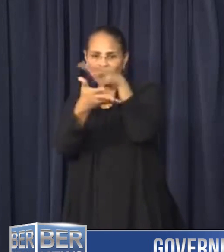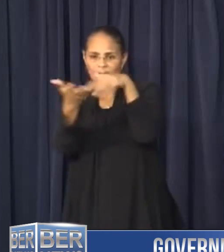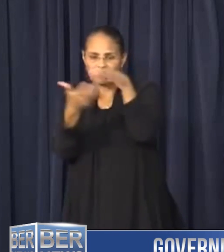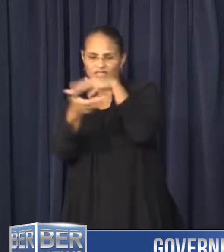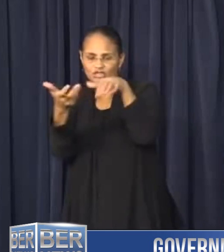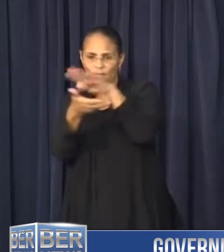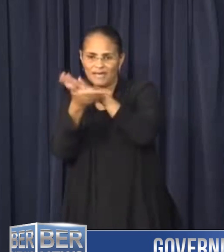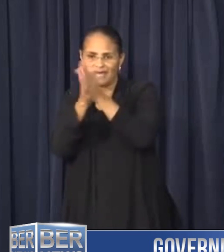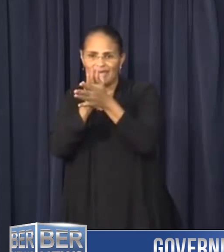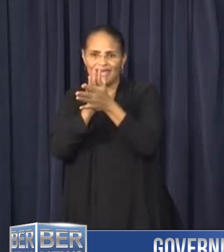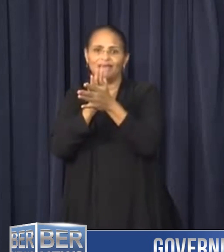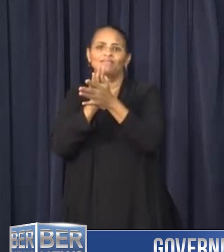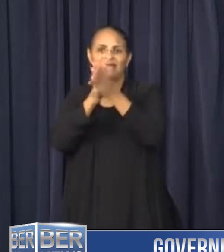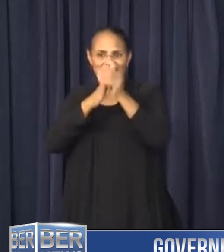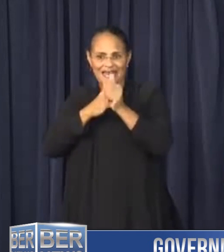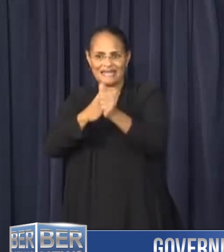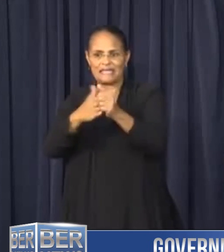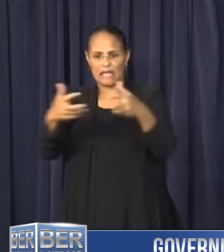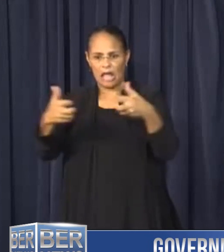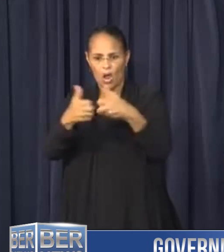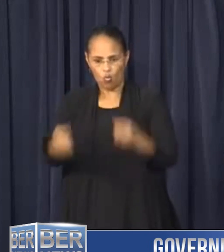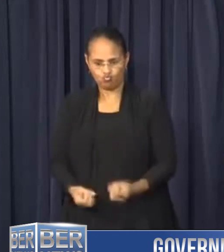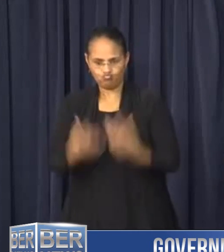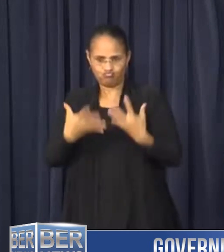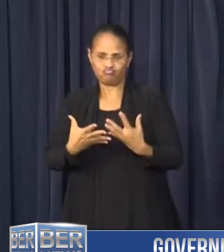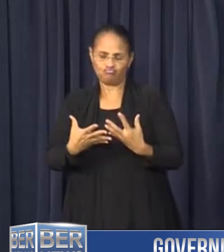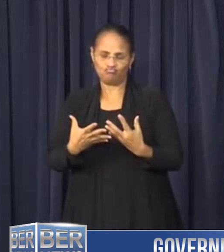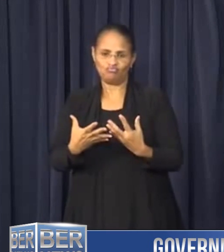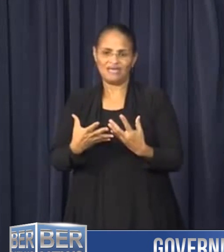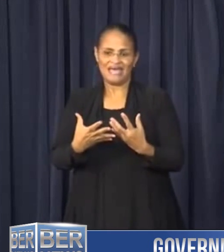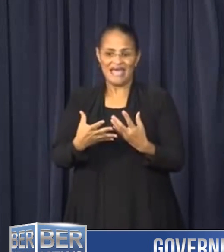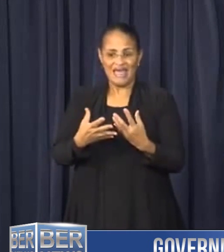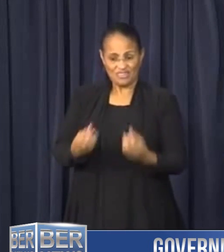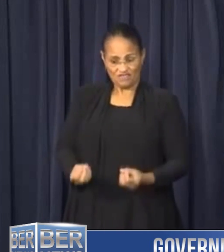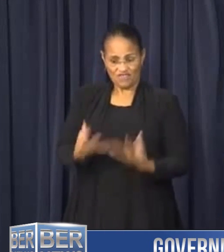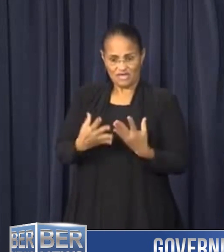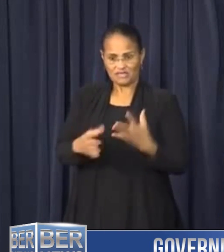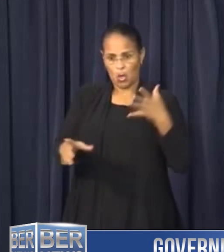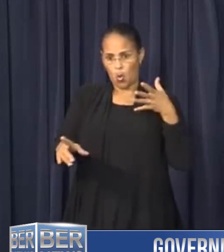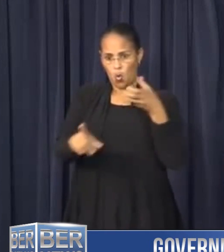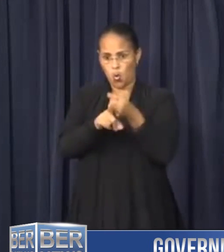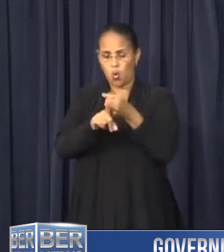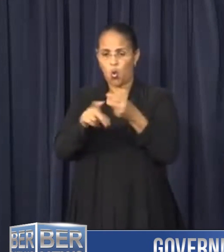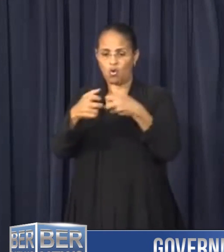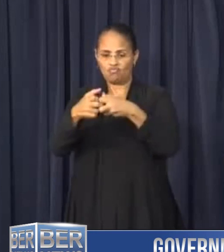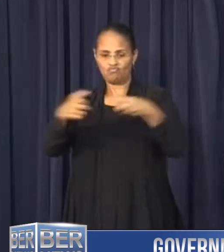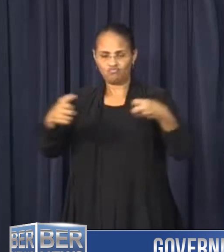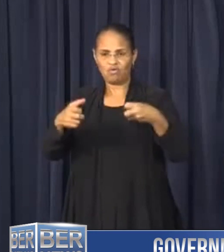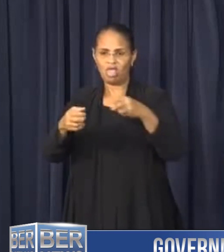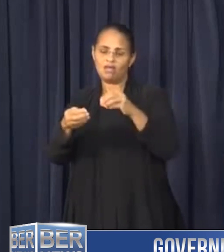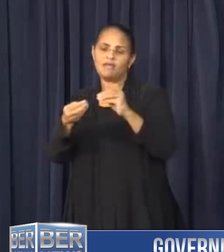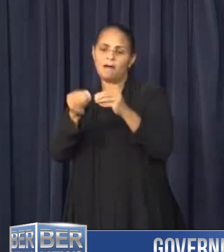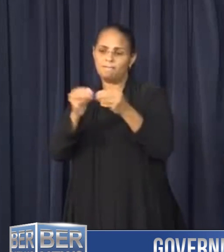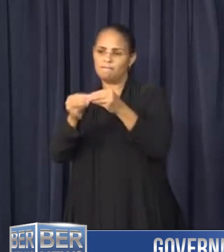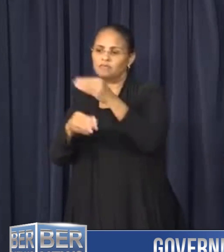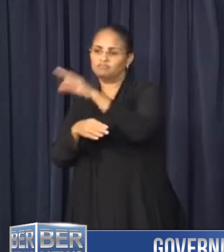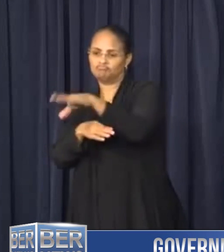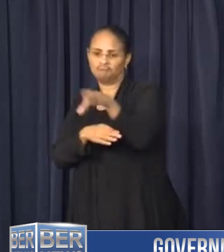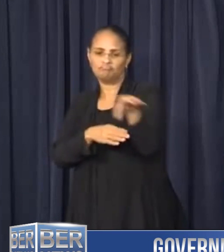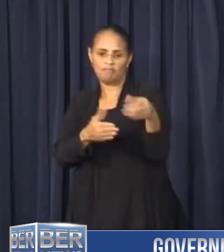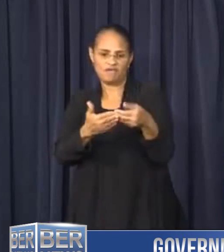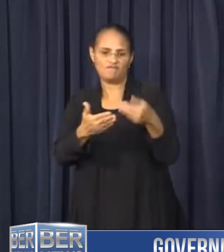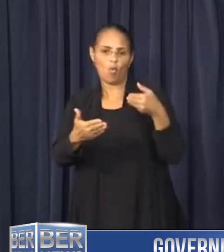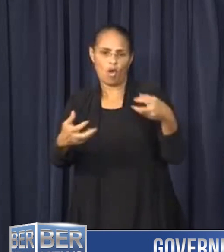became conductive leading to the pole fires. These fires knocked out power to a number of airs that had previously been restored.